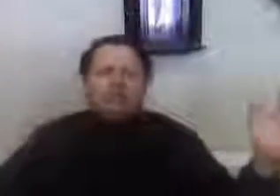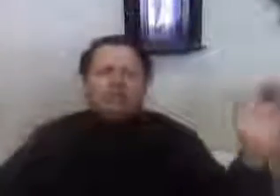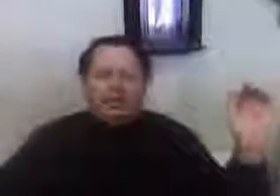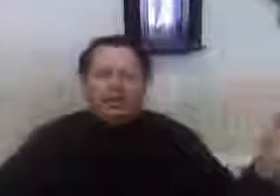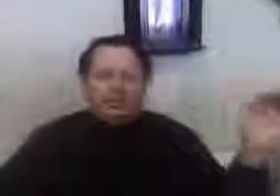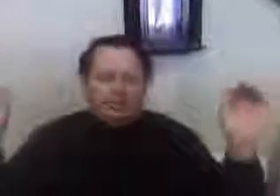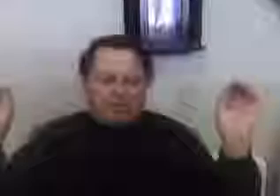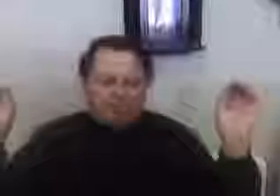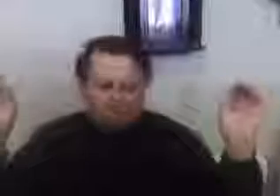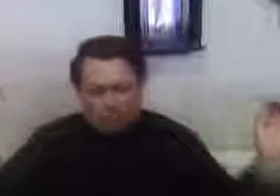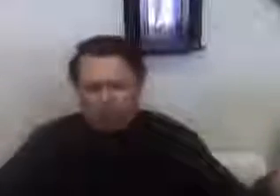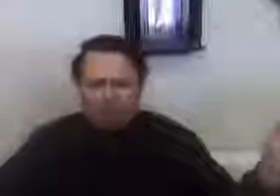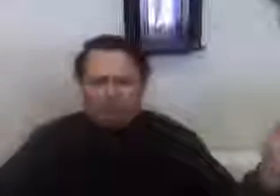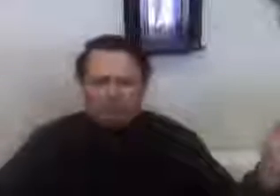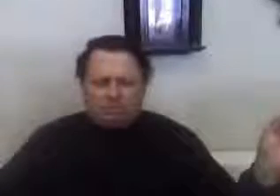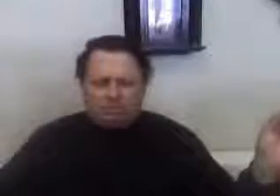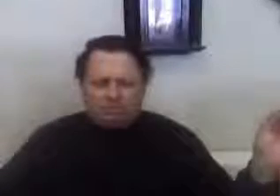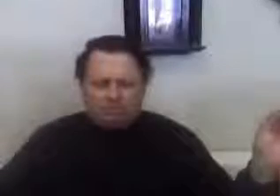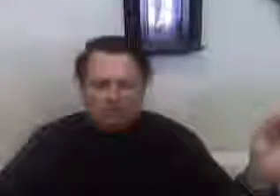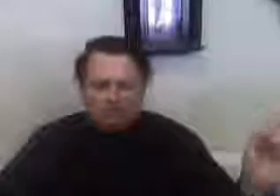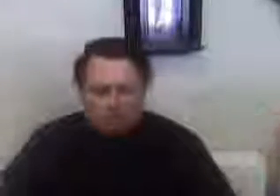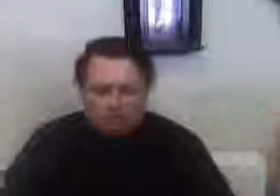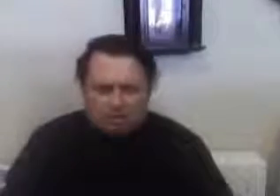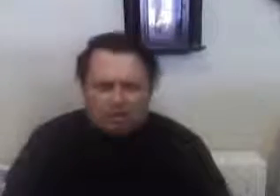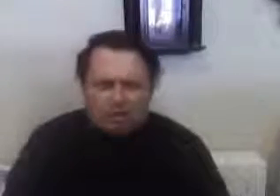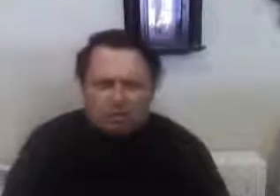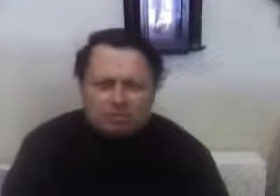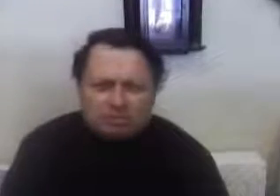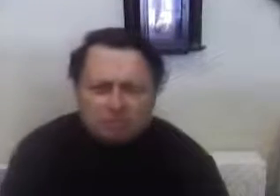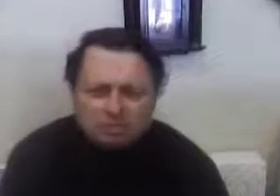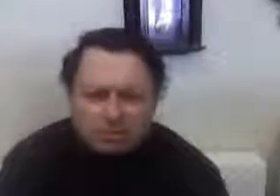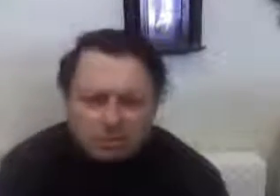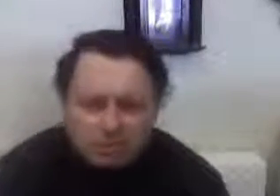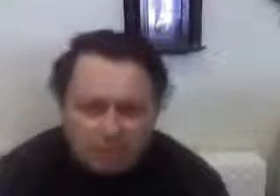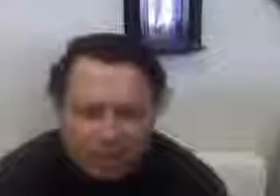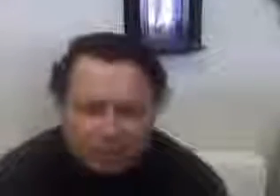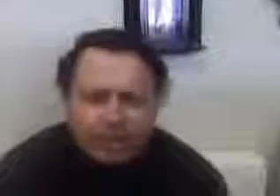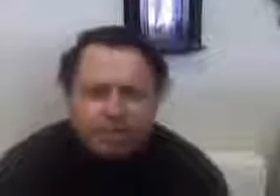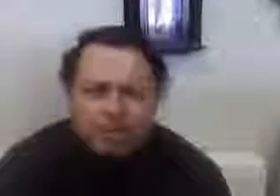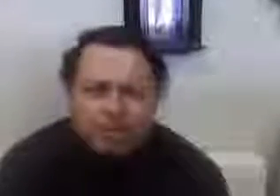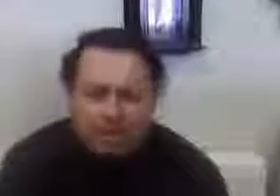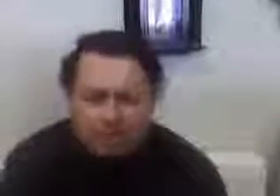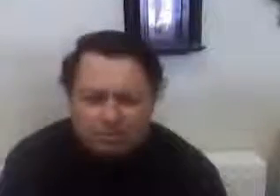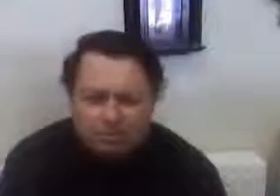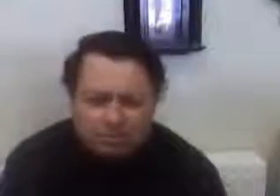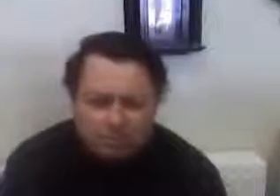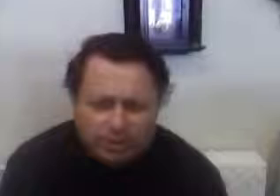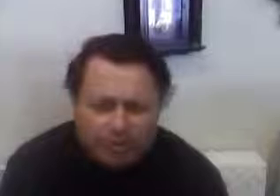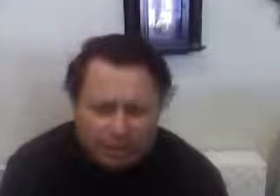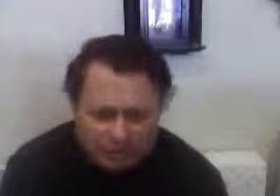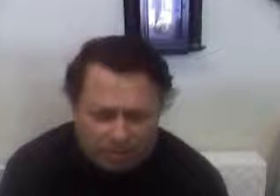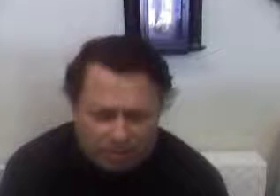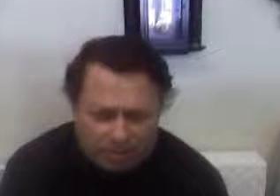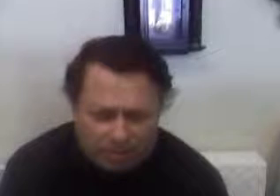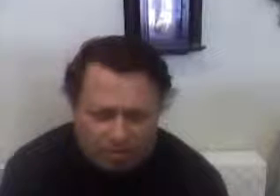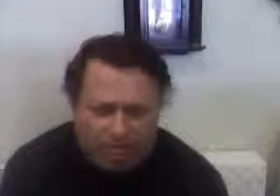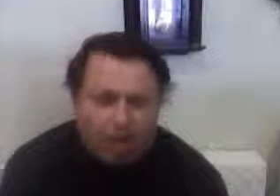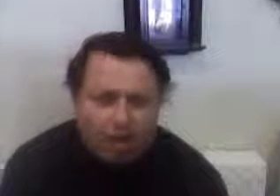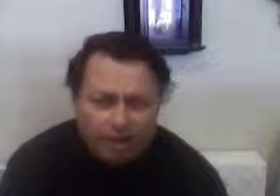you is real. So, I'm pretty much done with our lecture on